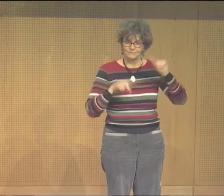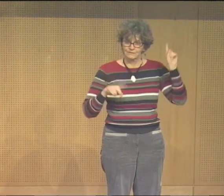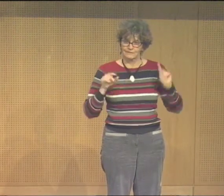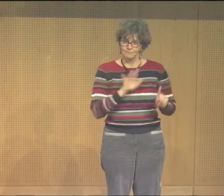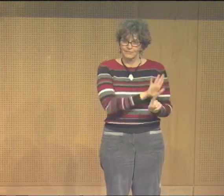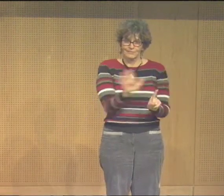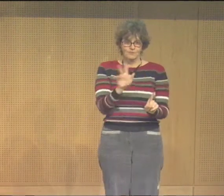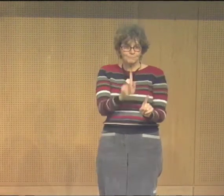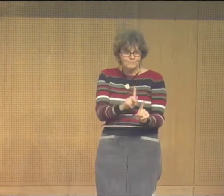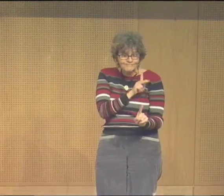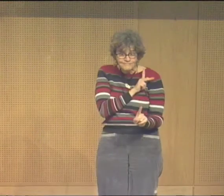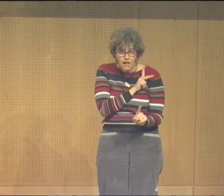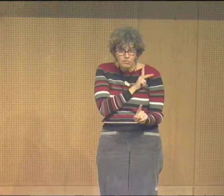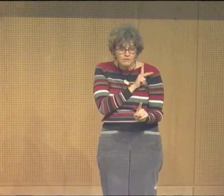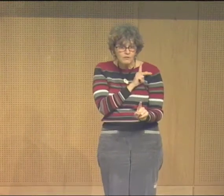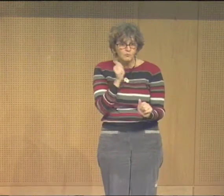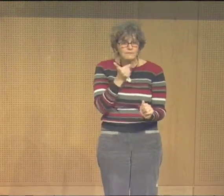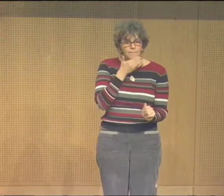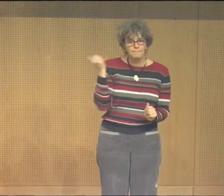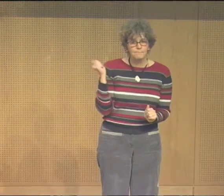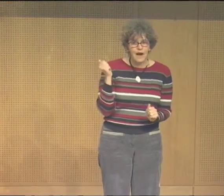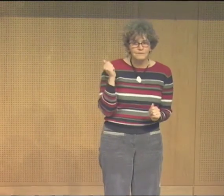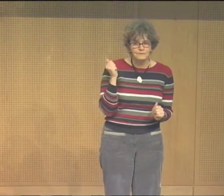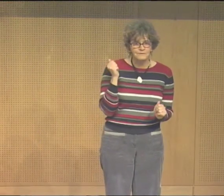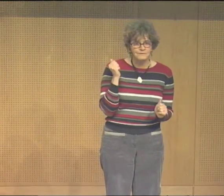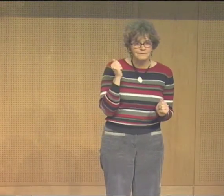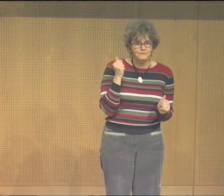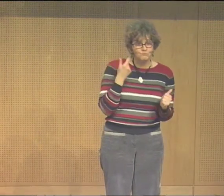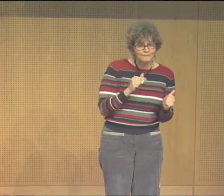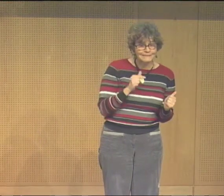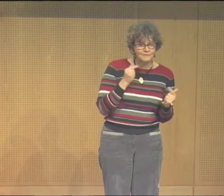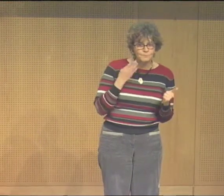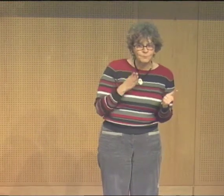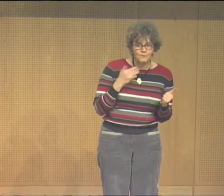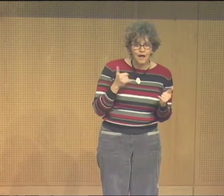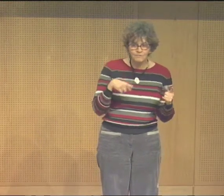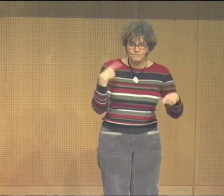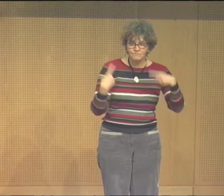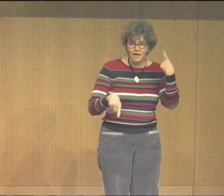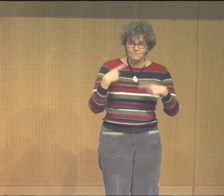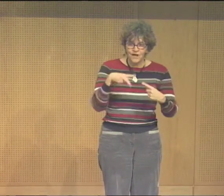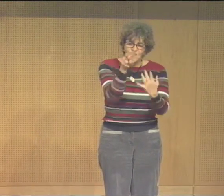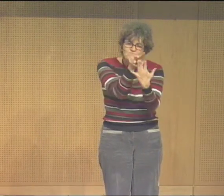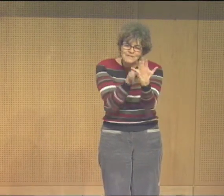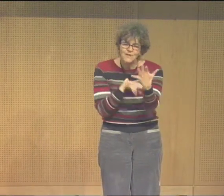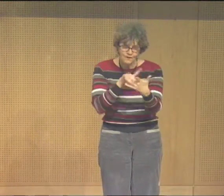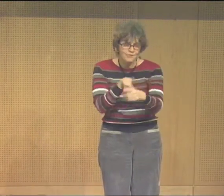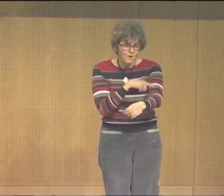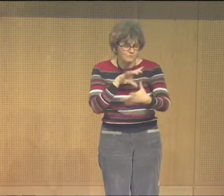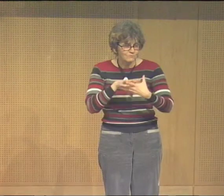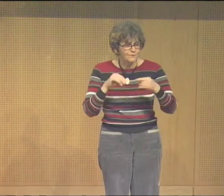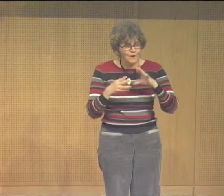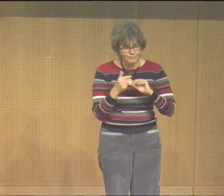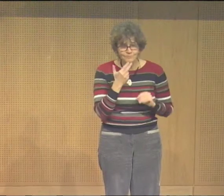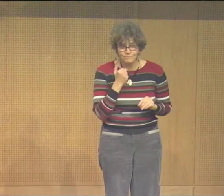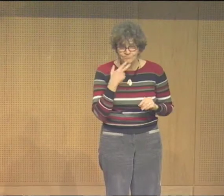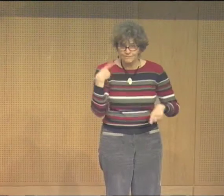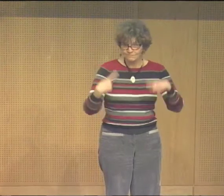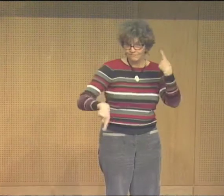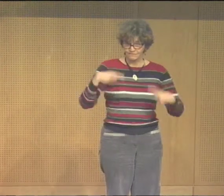And it is to emphasize appreciation of diversity. So I thought, what better to do than to